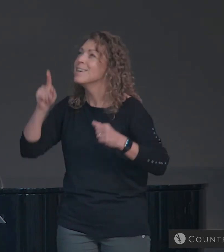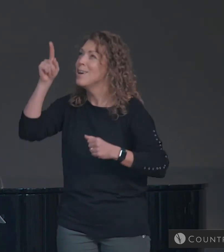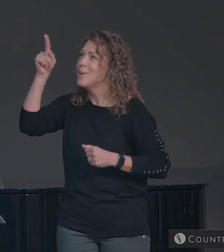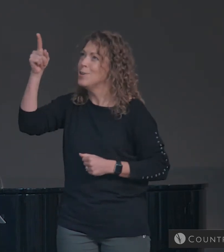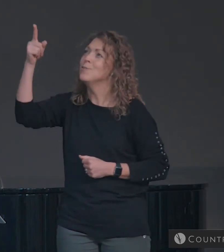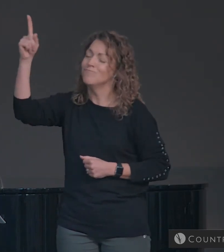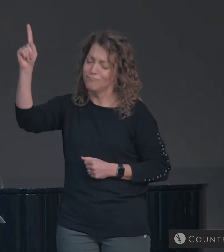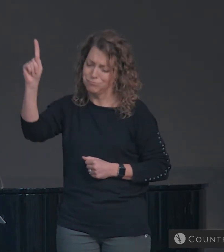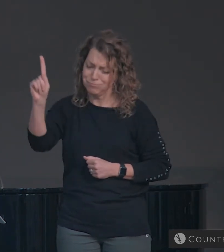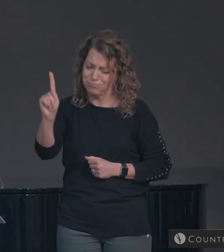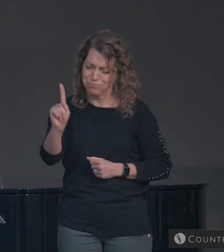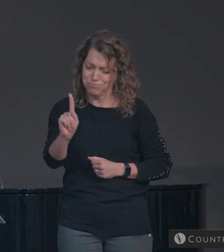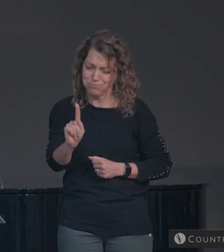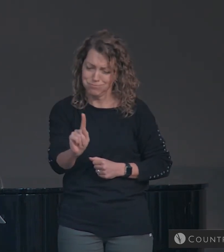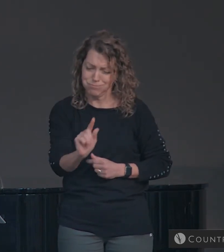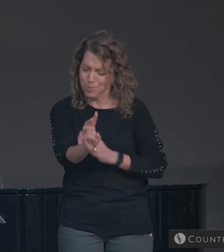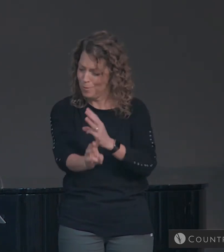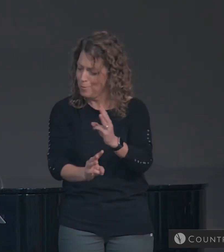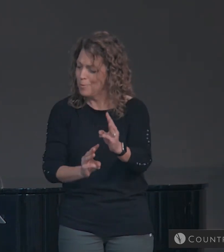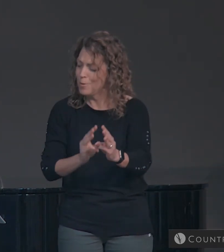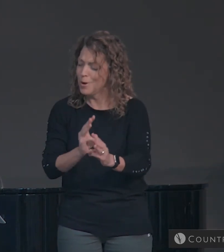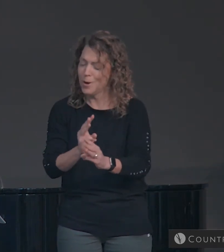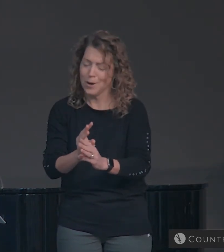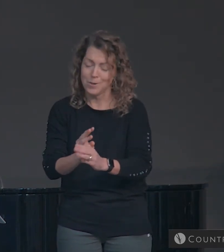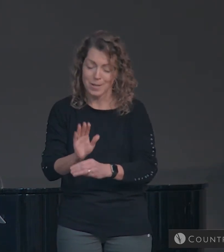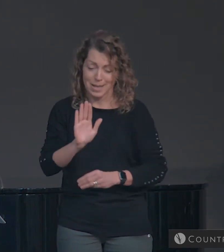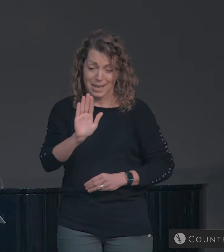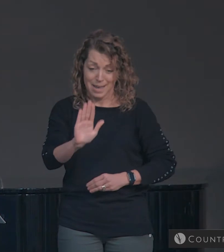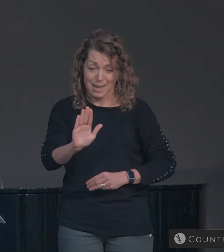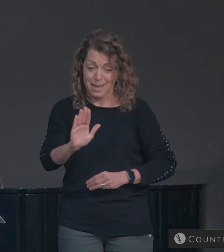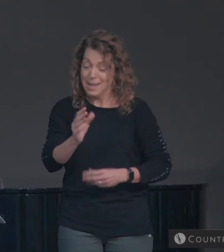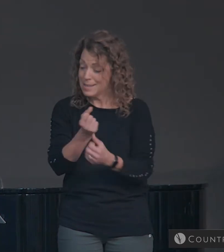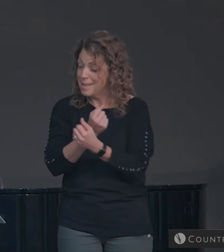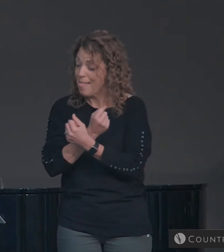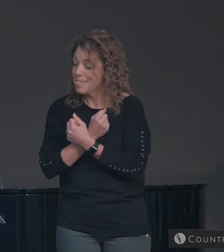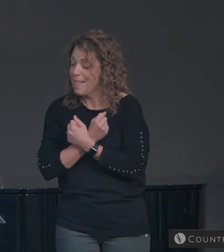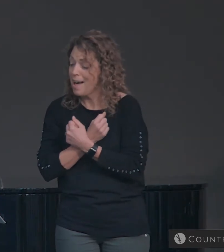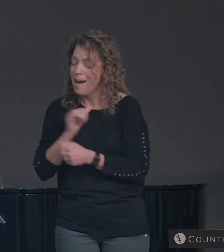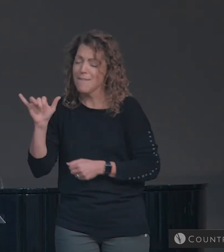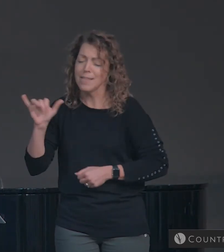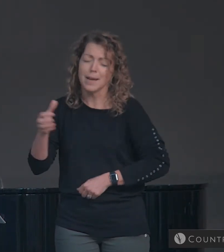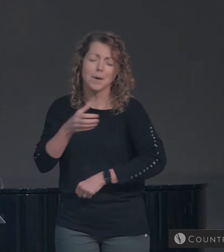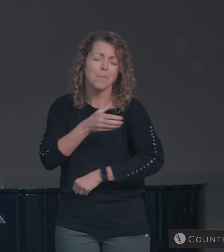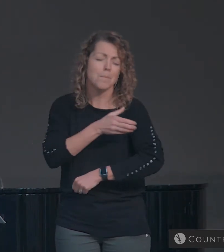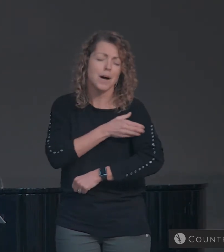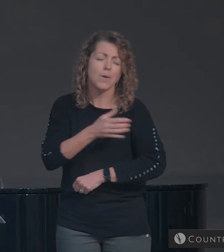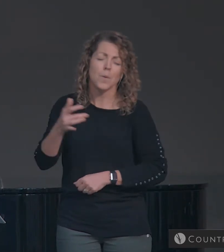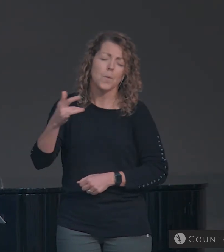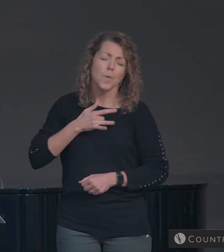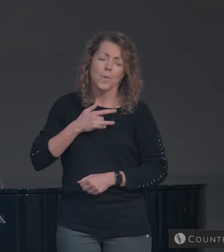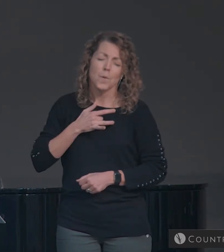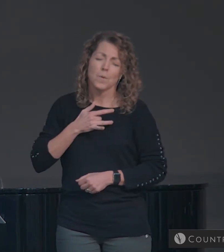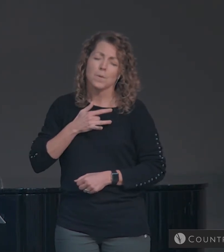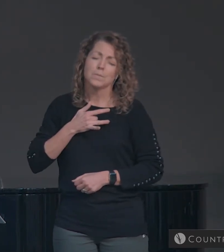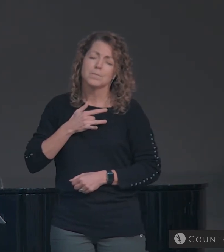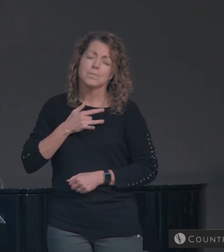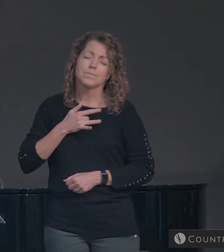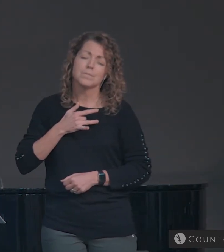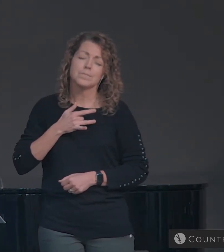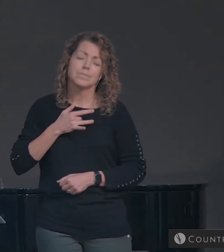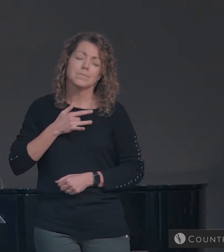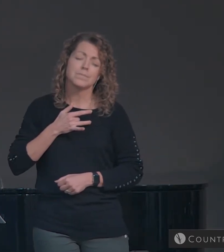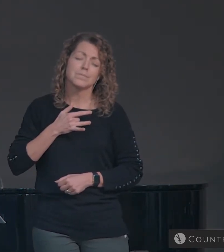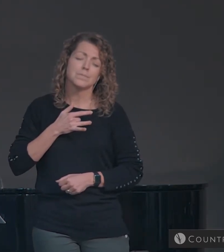who came to the world in his love like a